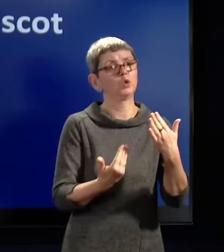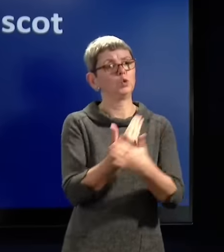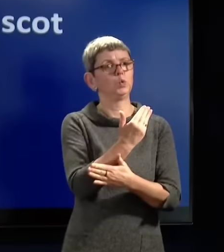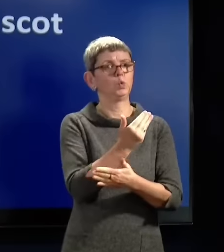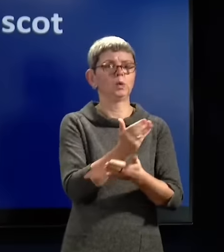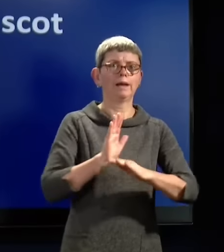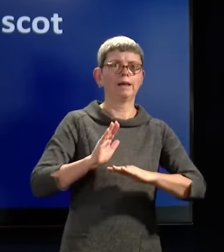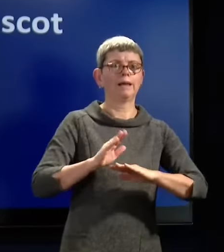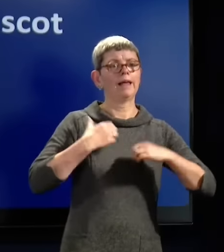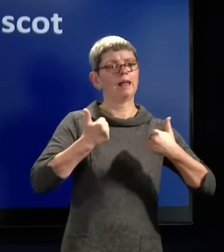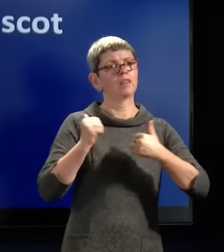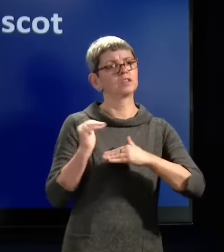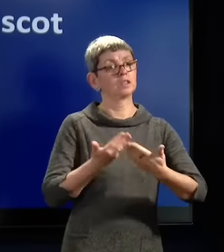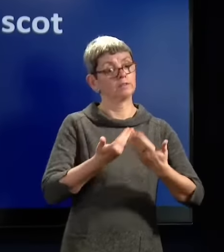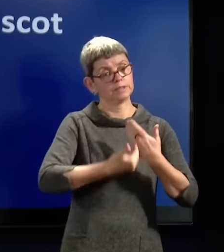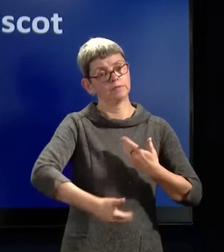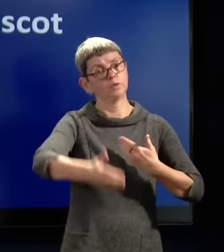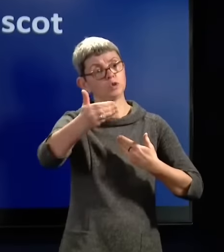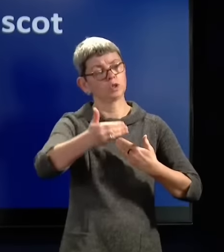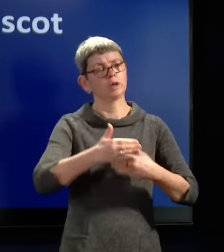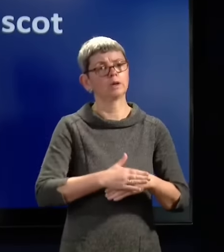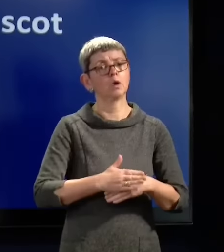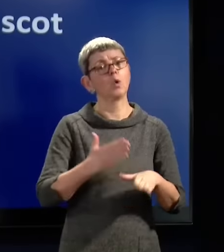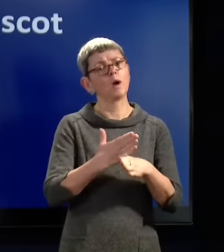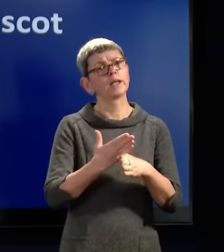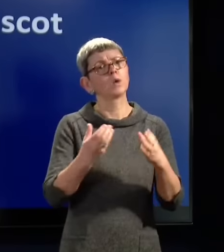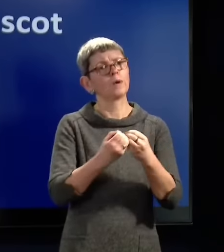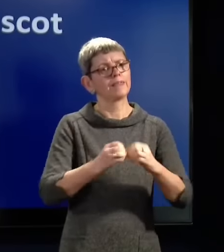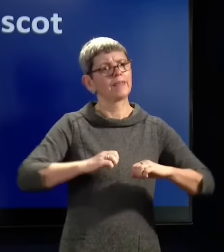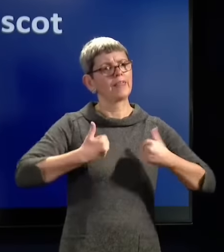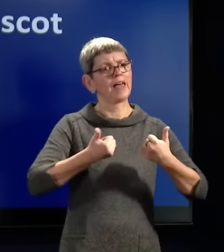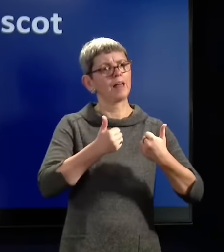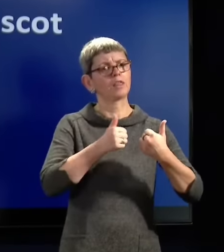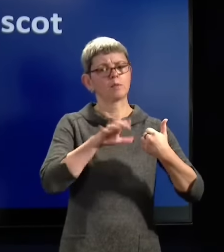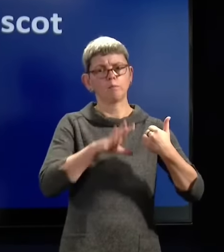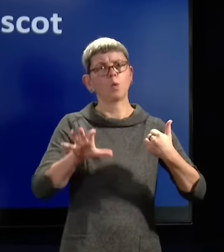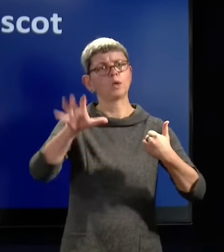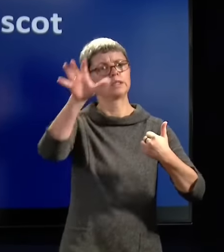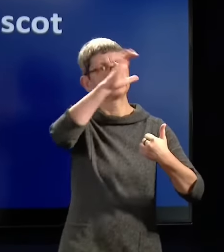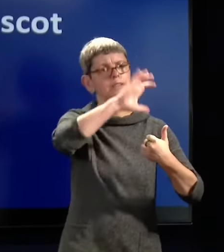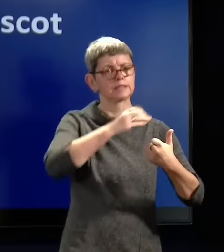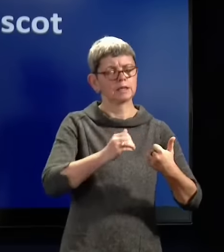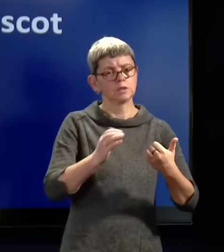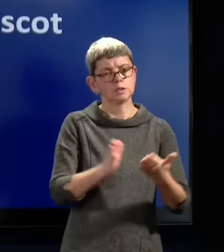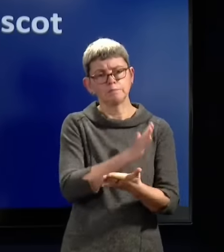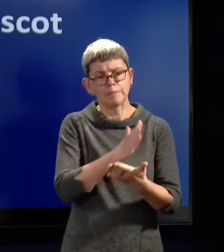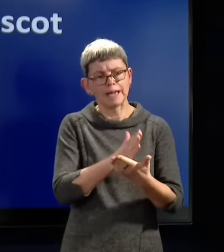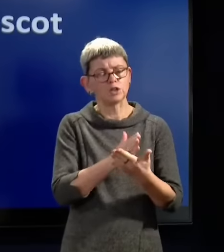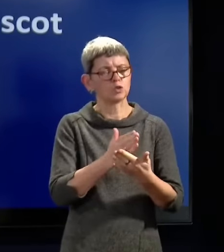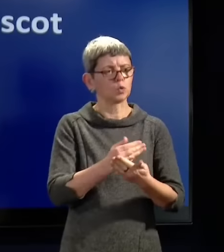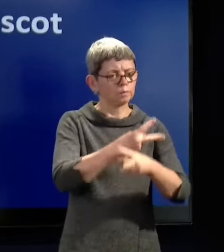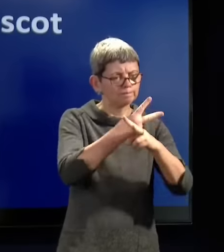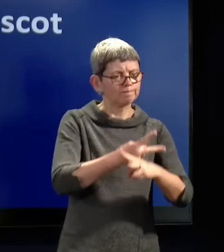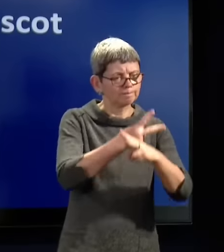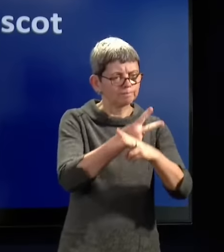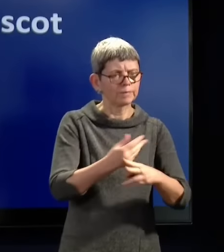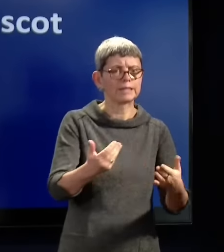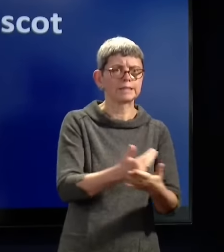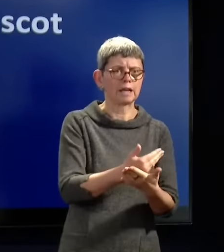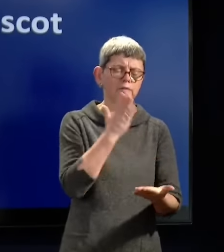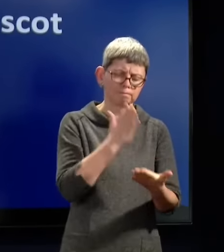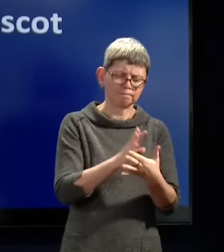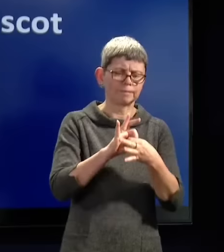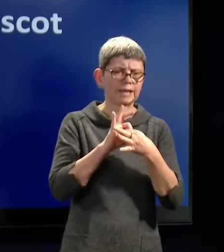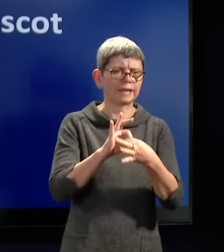And we are currently working with boards to do what we can to make care safer. There's no question that we're absolutely engaging with them on that